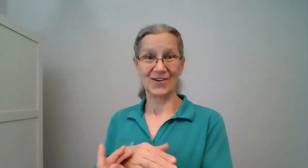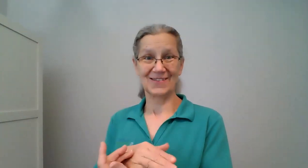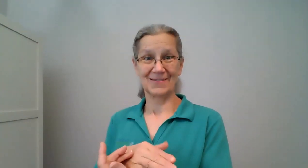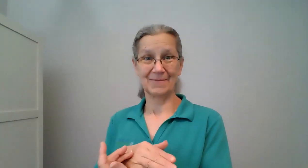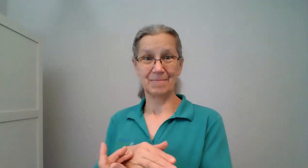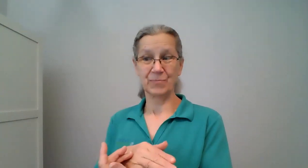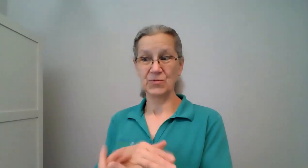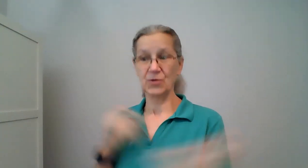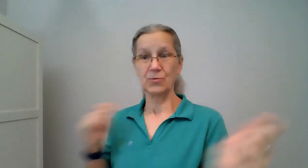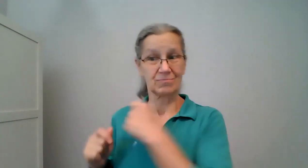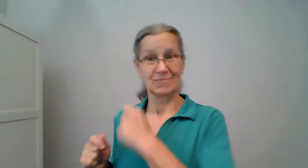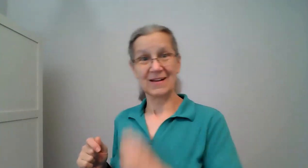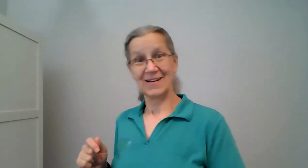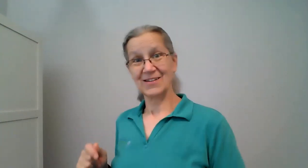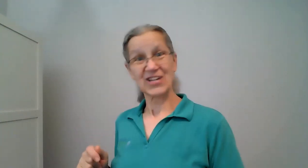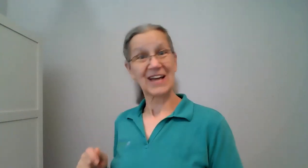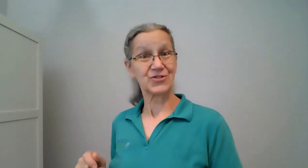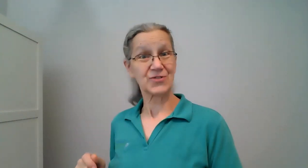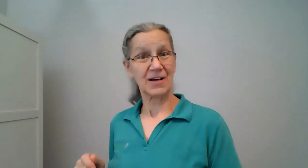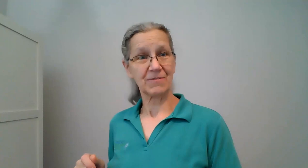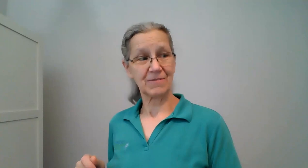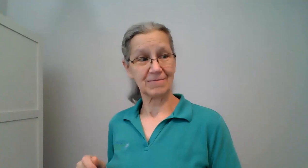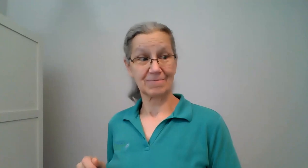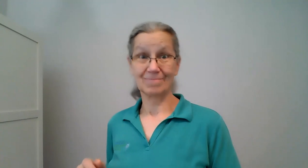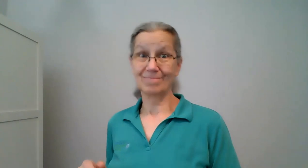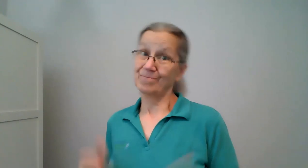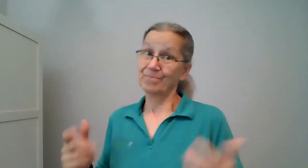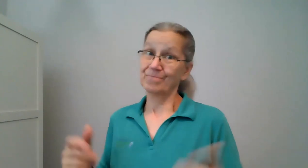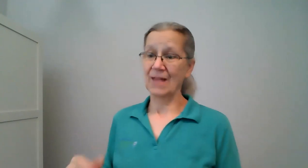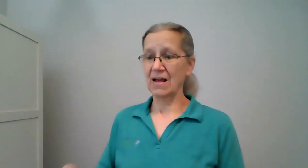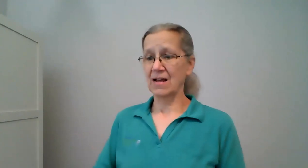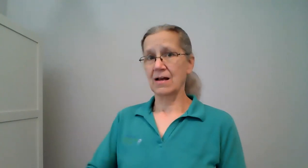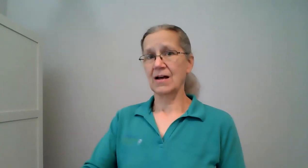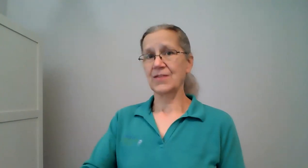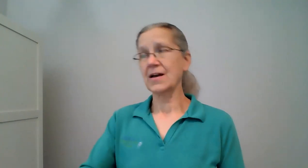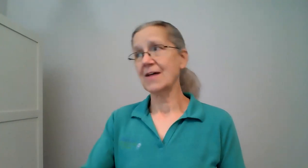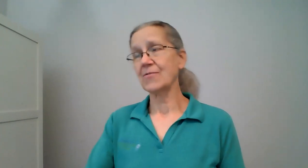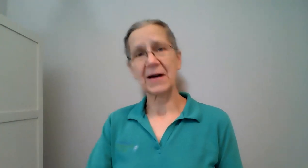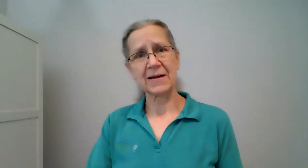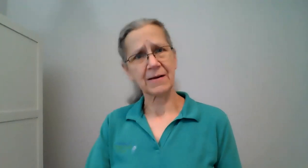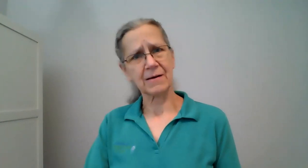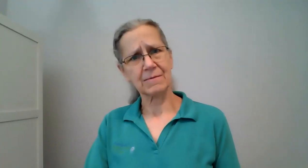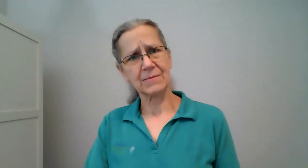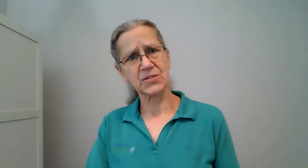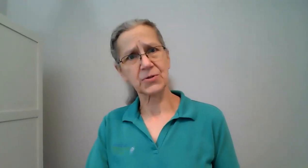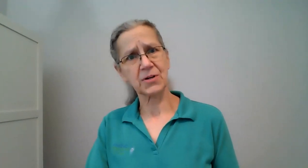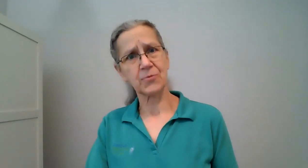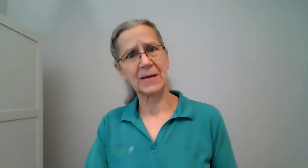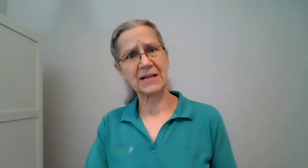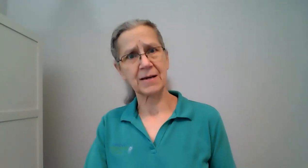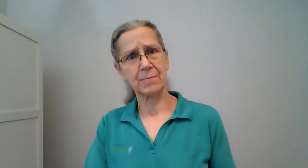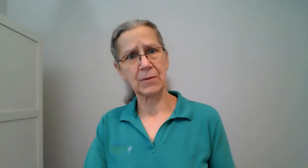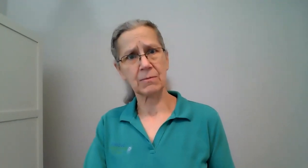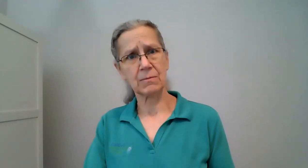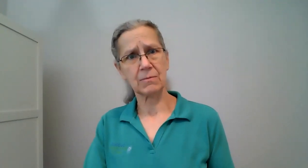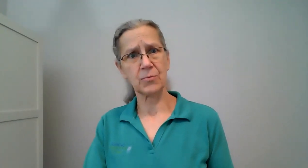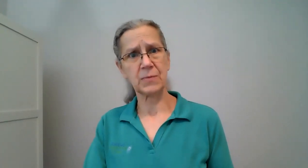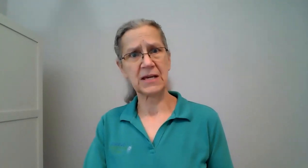so challenge yourself i think i have a bike that's looking for my name for me